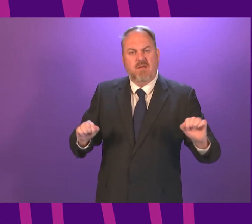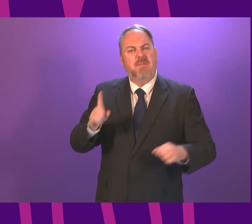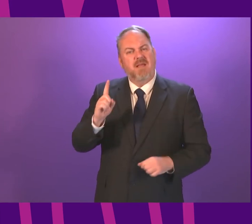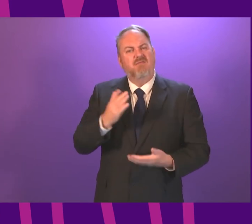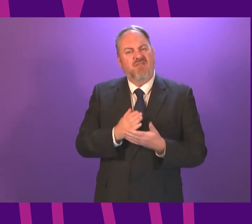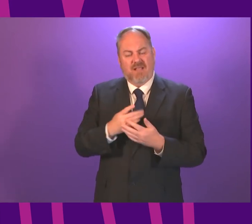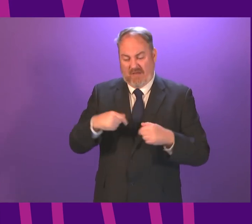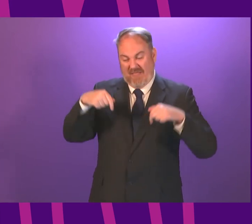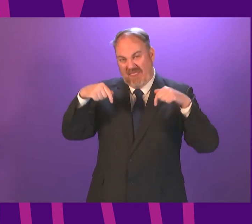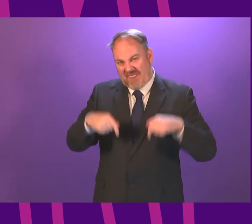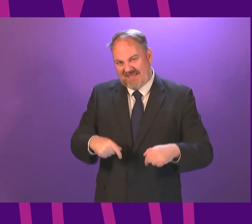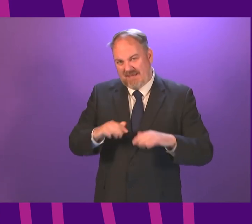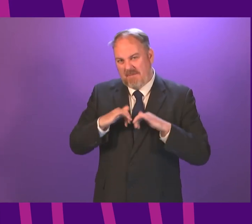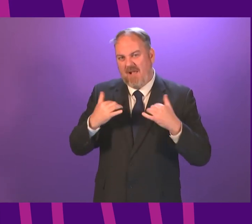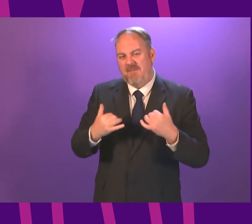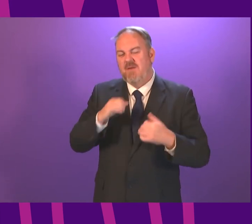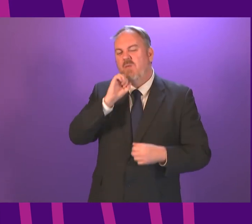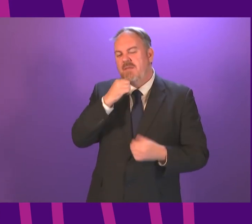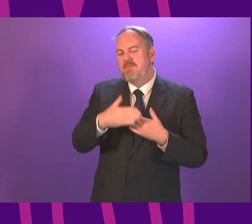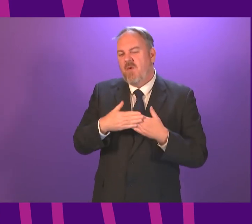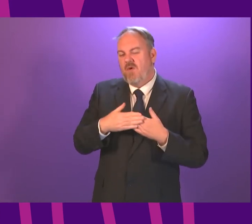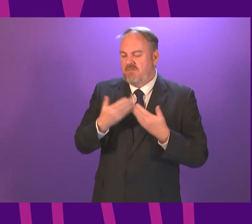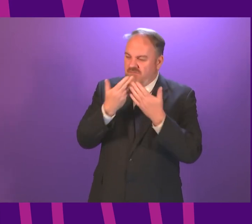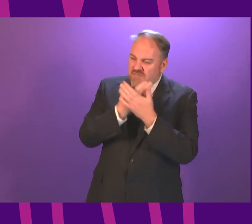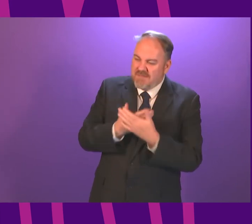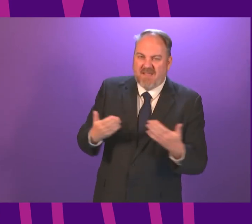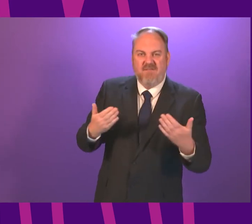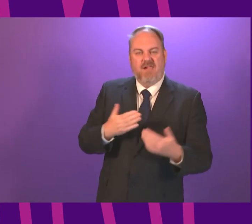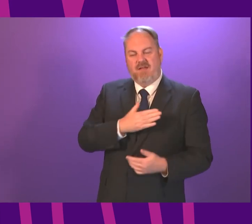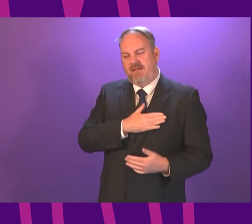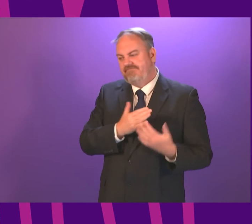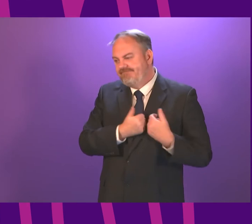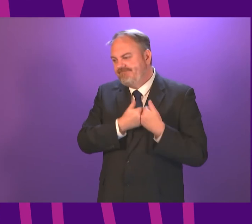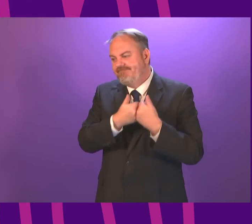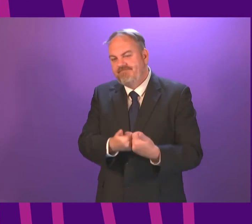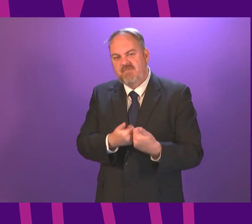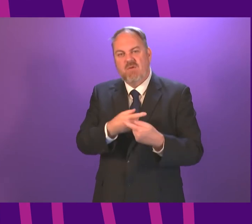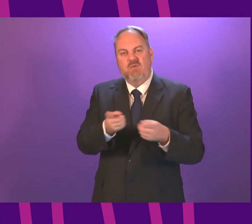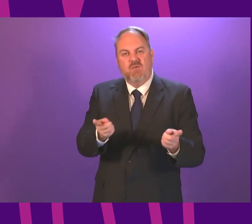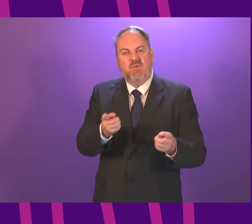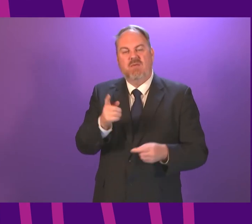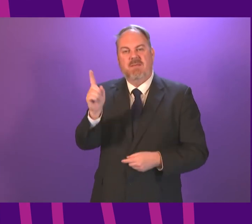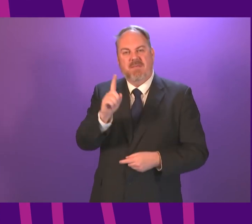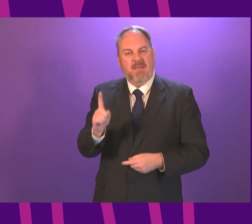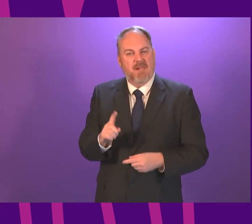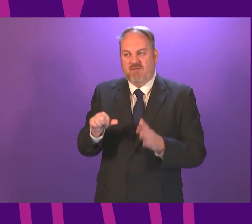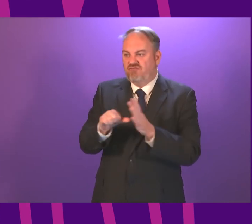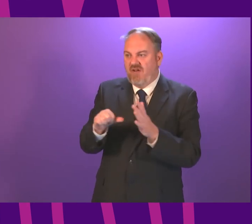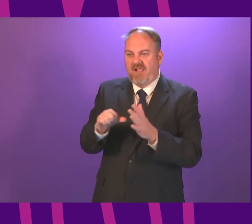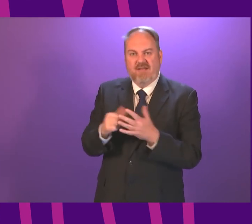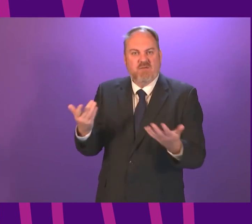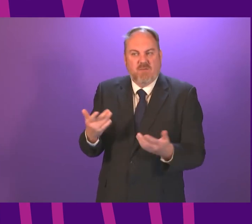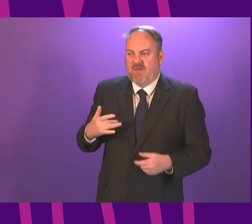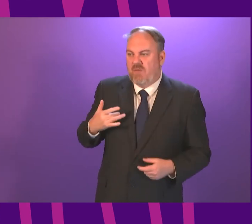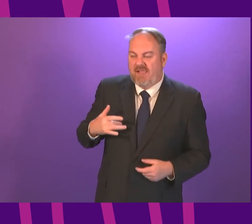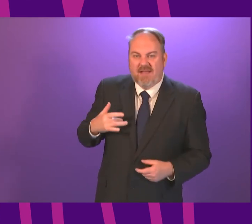humane approach to immigration and asylum. I believe we would respond more positively to the demographic challenges that we face, and therefore the